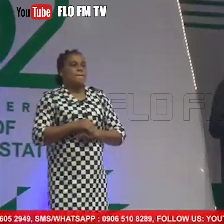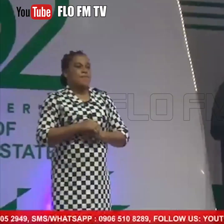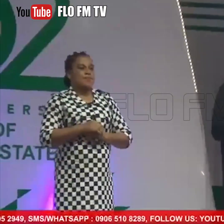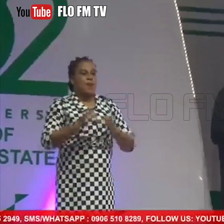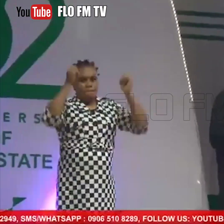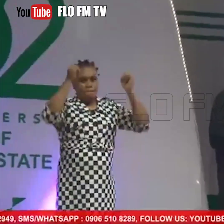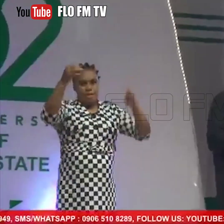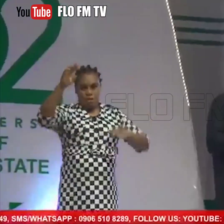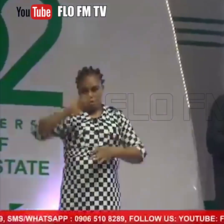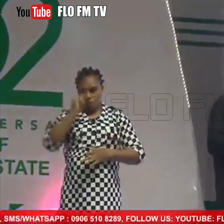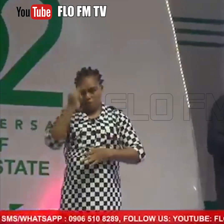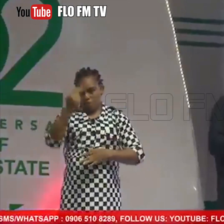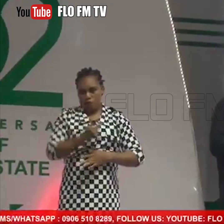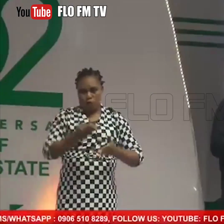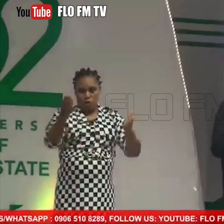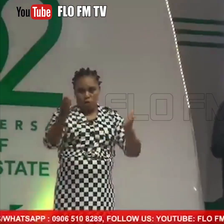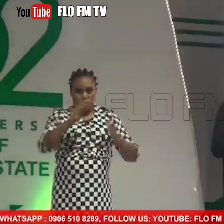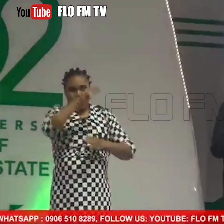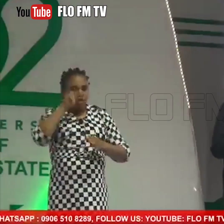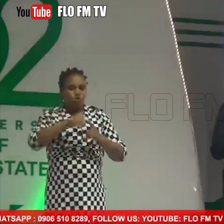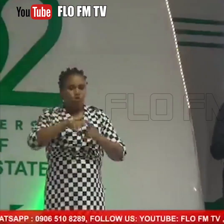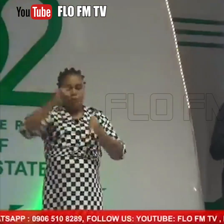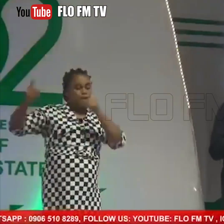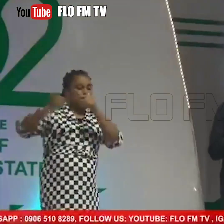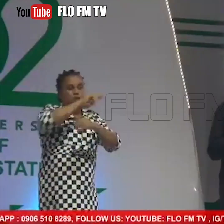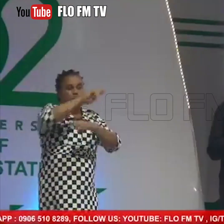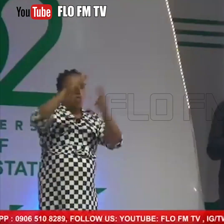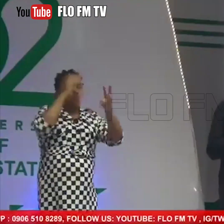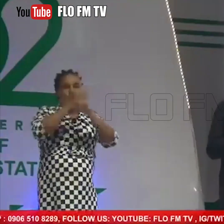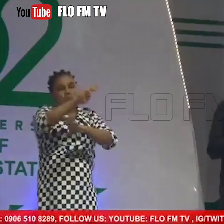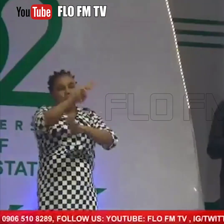Many of us want Nigeria to be a first world nation.